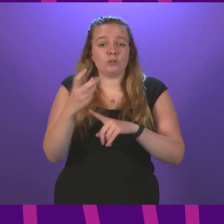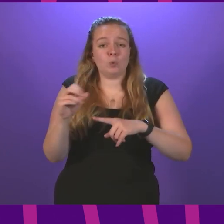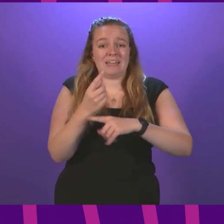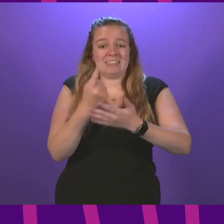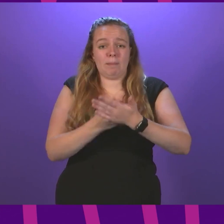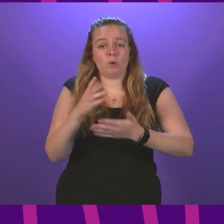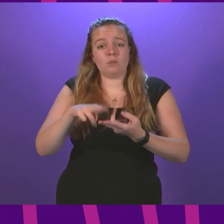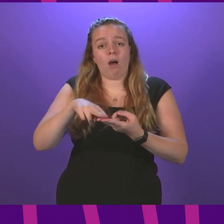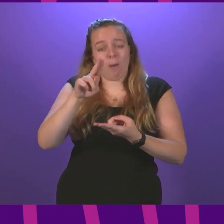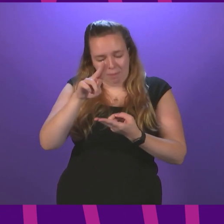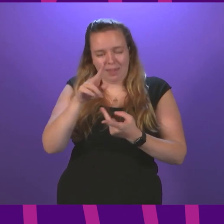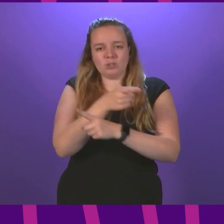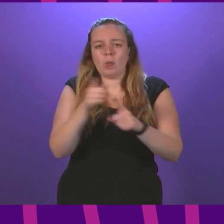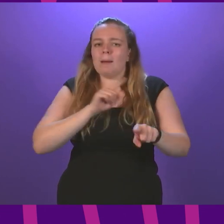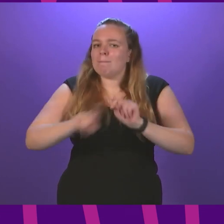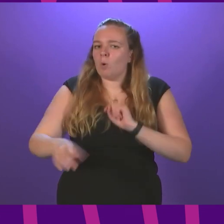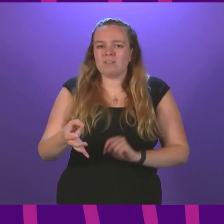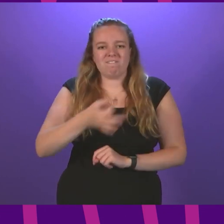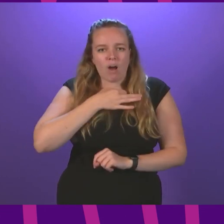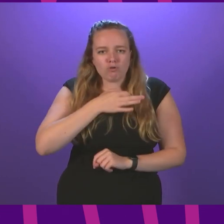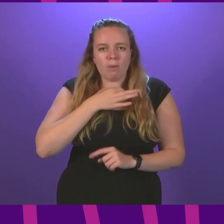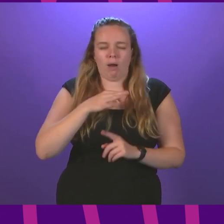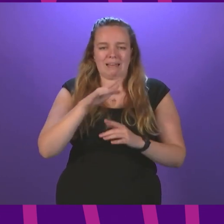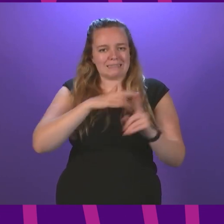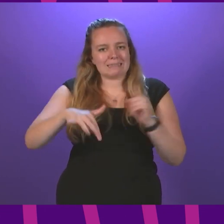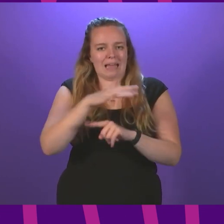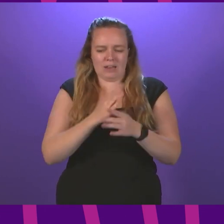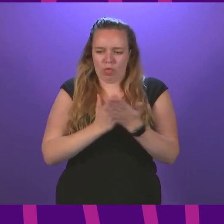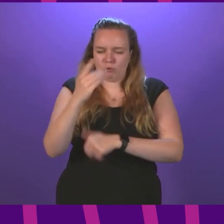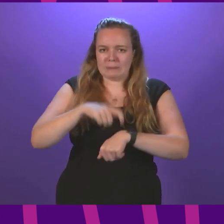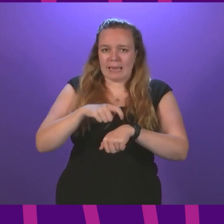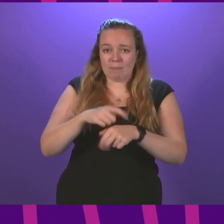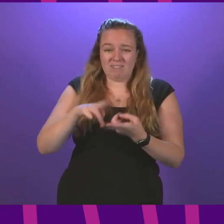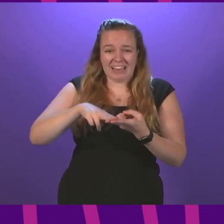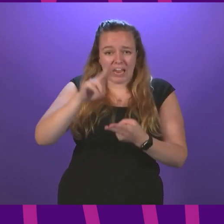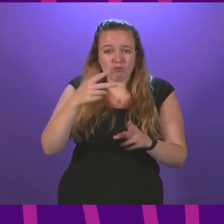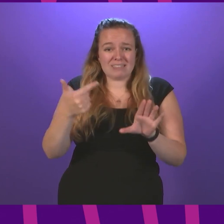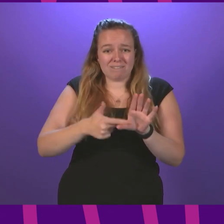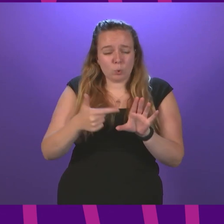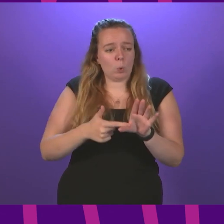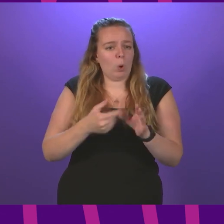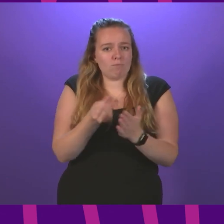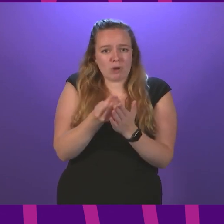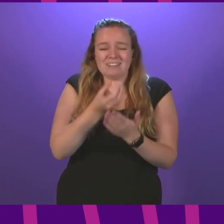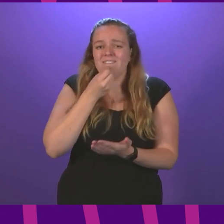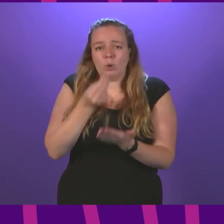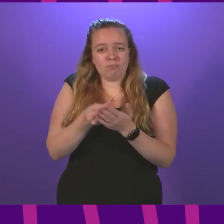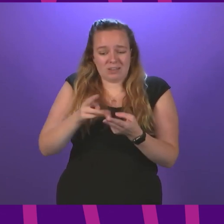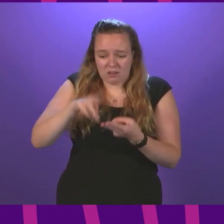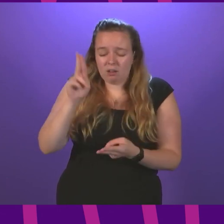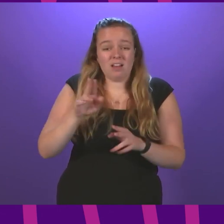uplift to our most vulnerable in our society, a time of rising fuel prices and food prices. It is